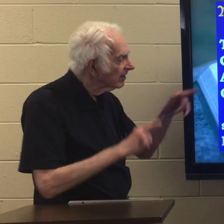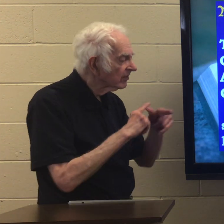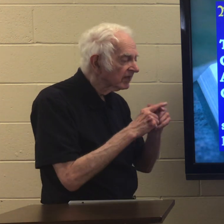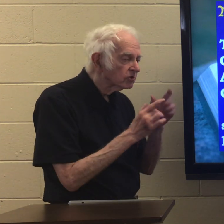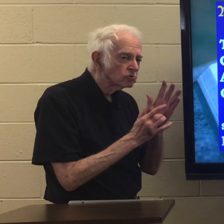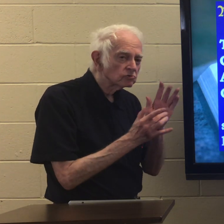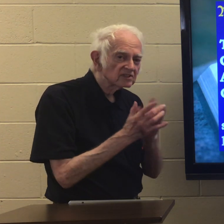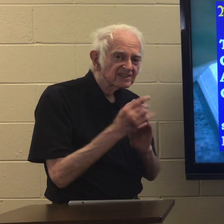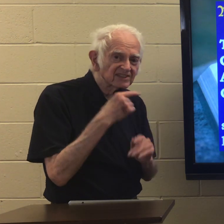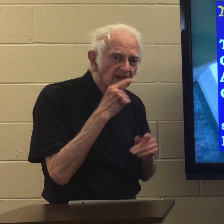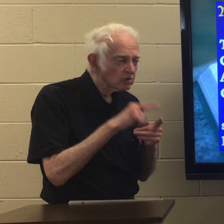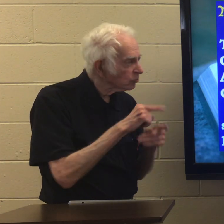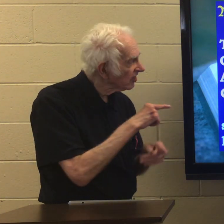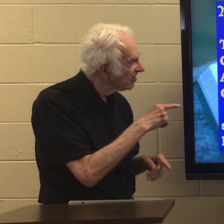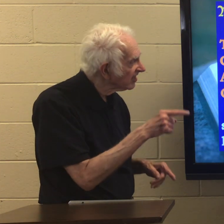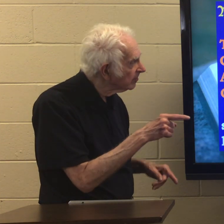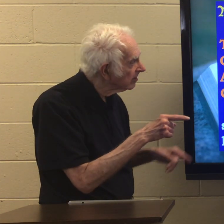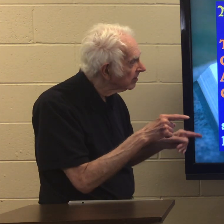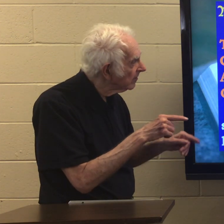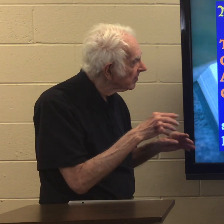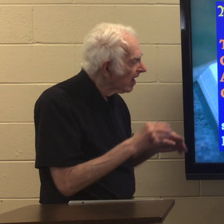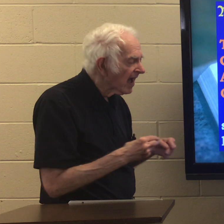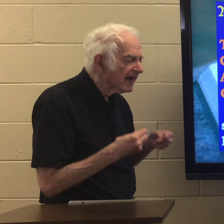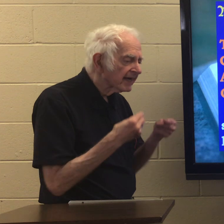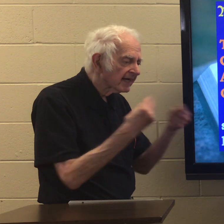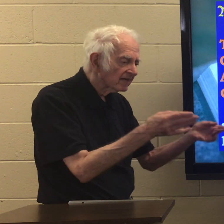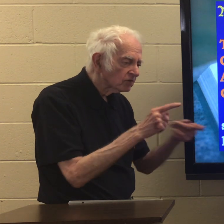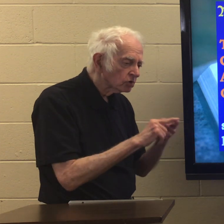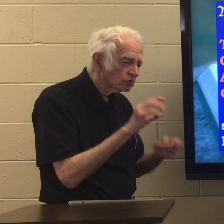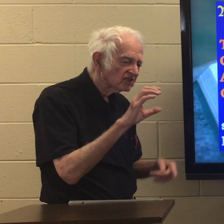Then Jesus said to them, Give to Caesar